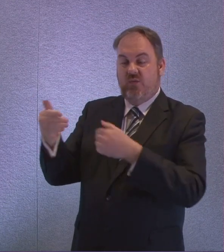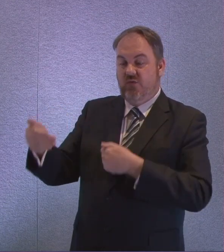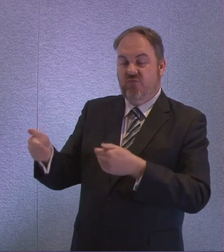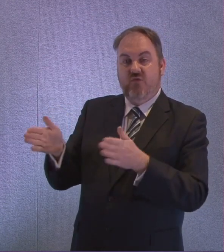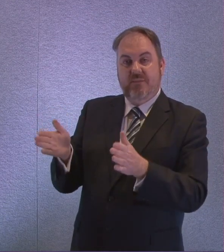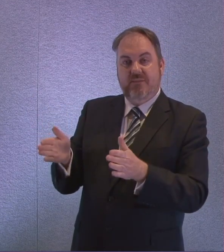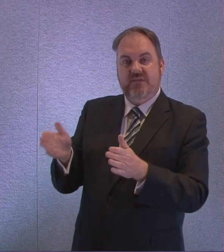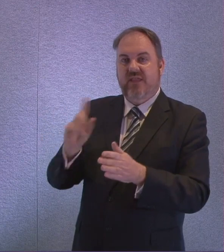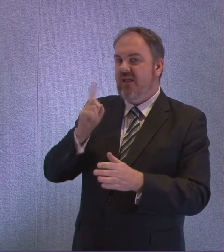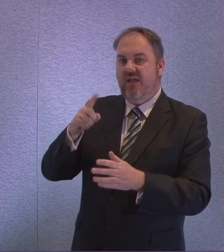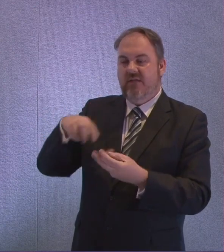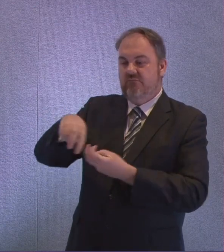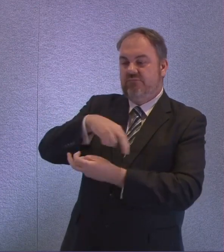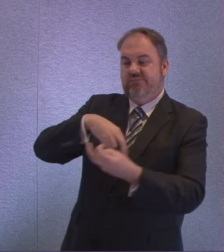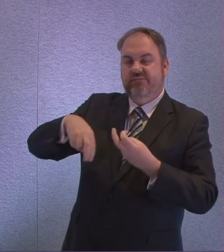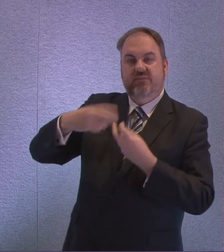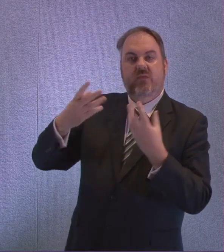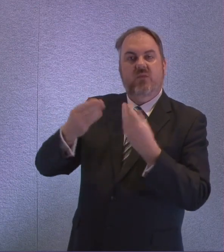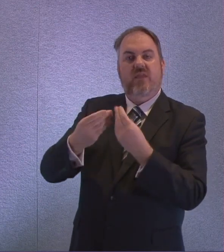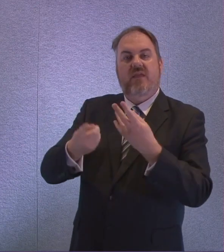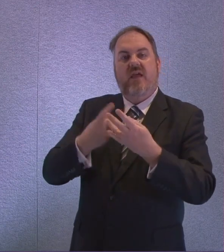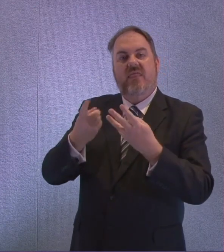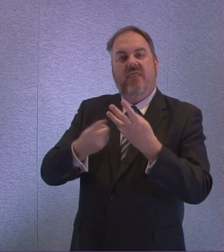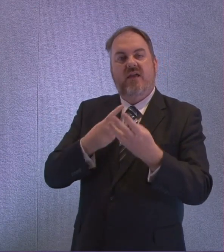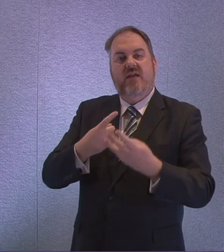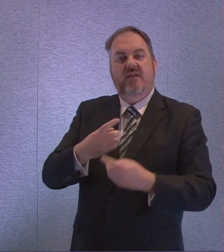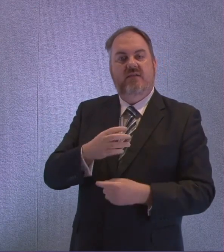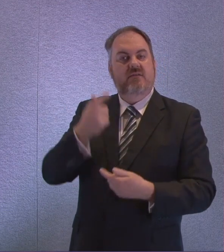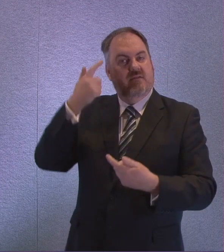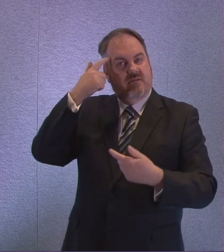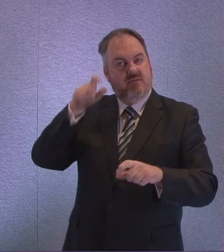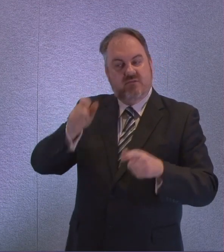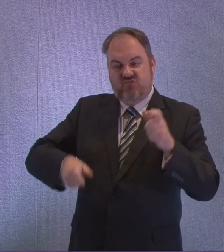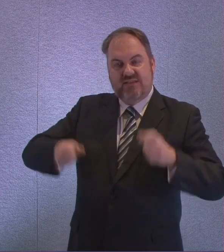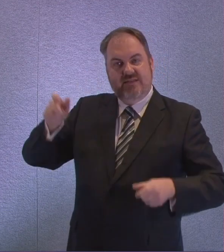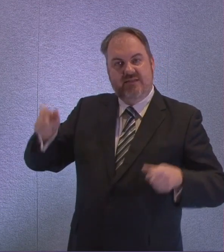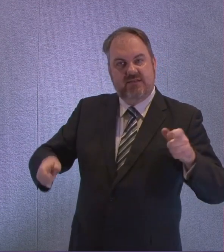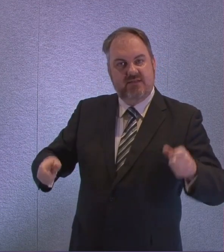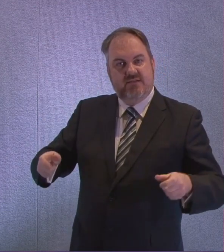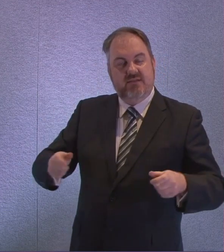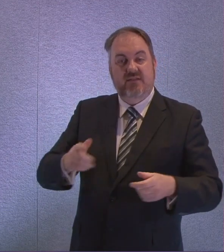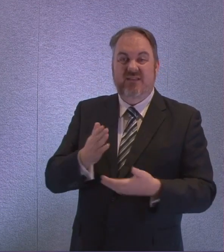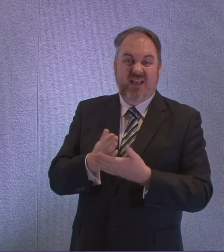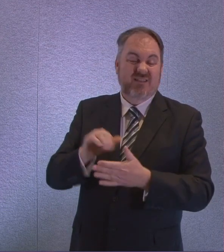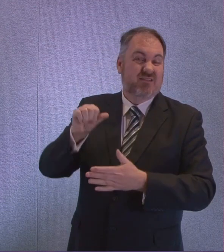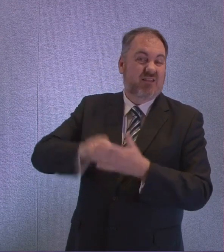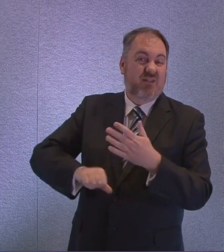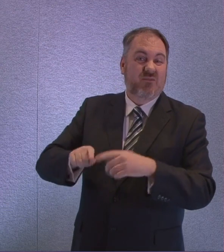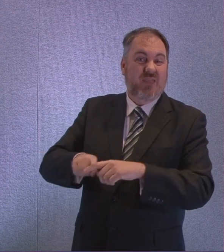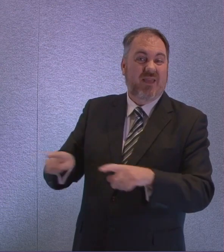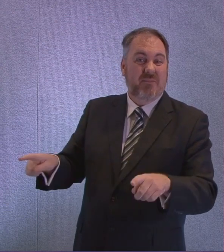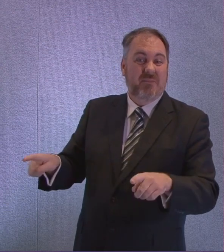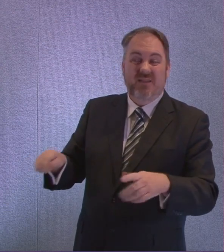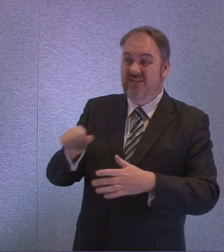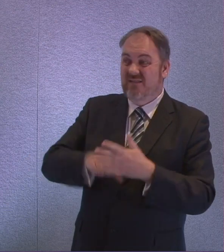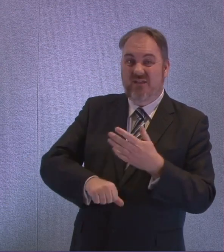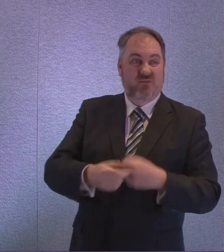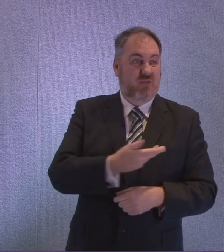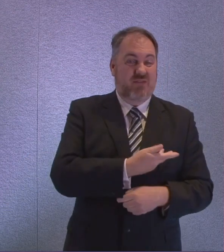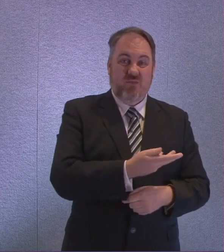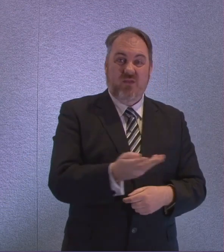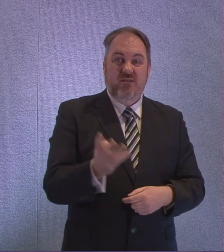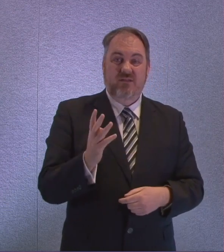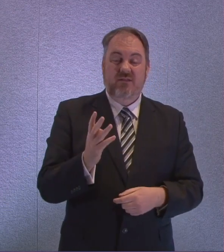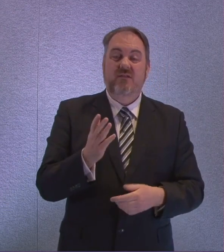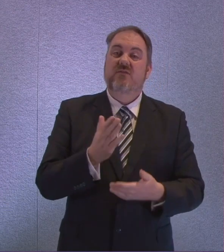activities that they will be used to so this is really tough for them as well as for the population generally so we are we